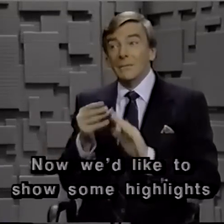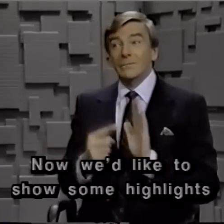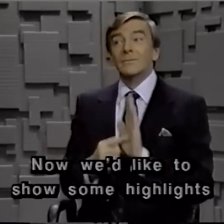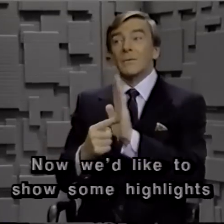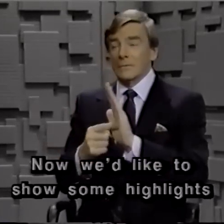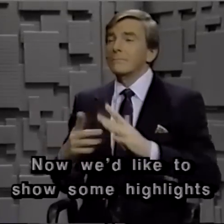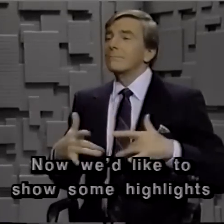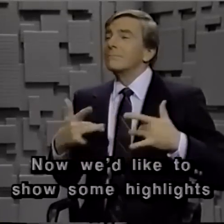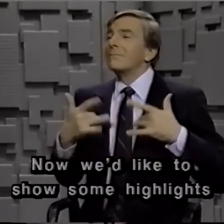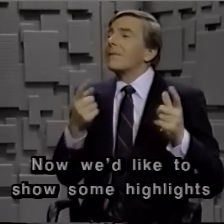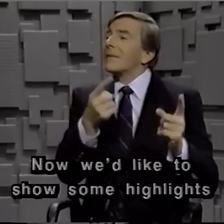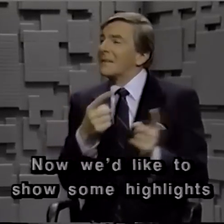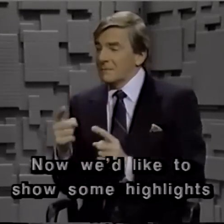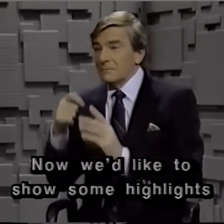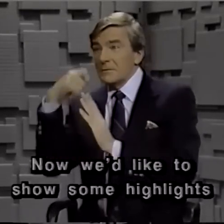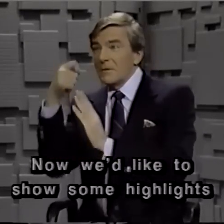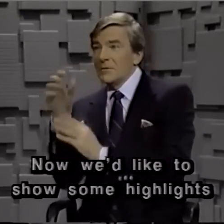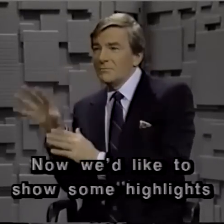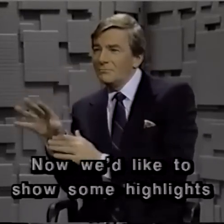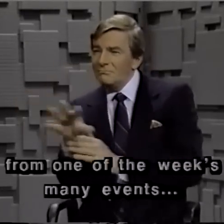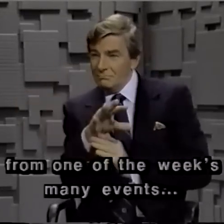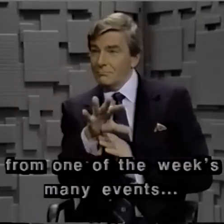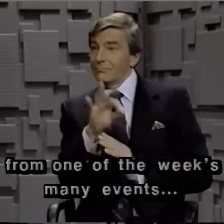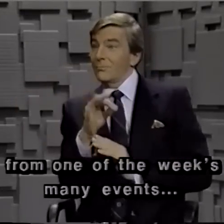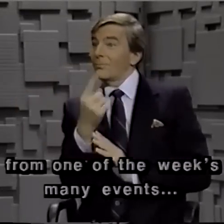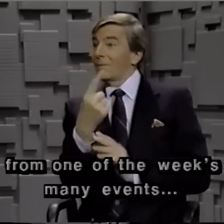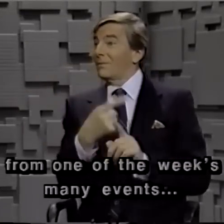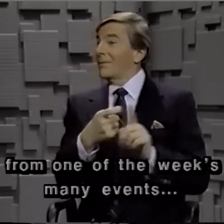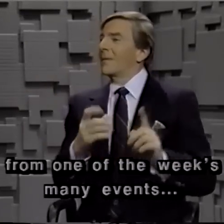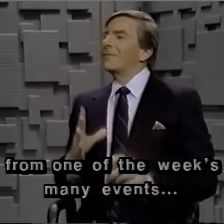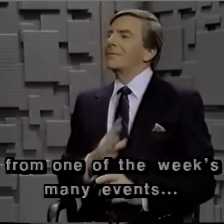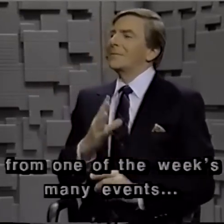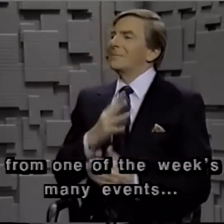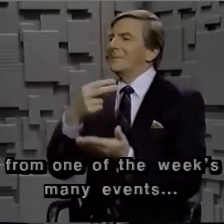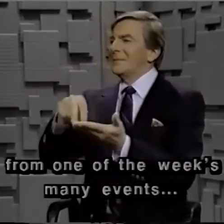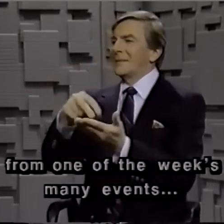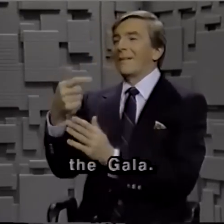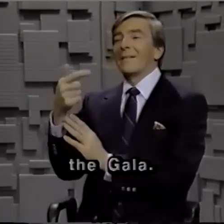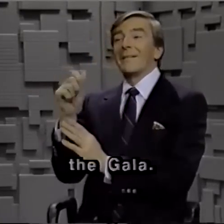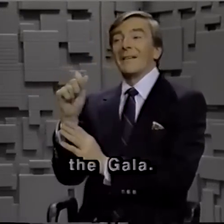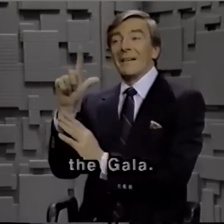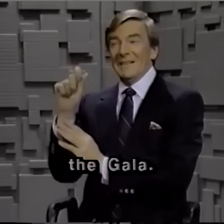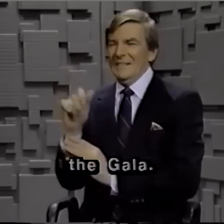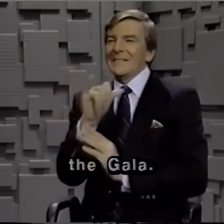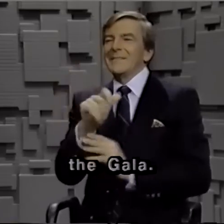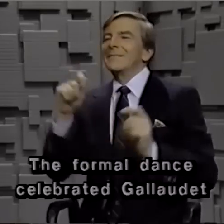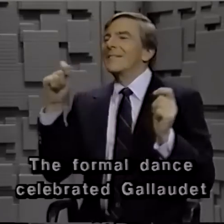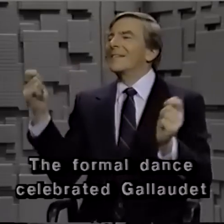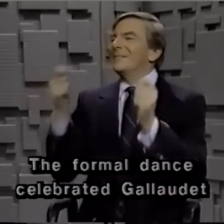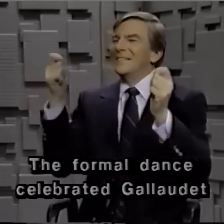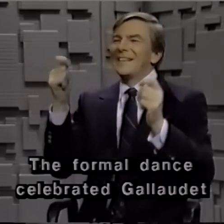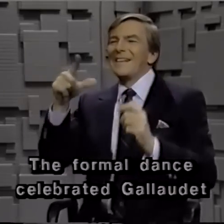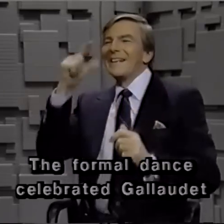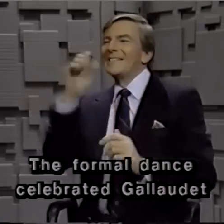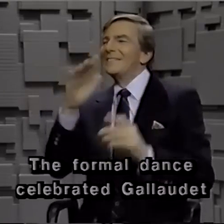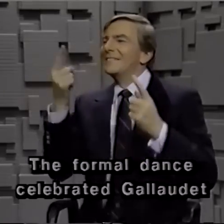Now we'd like to show some highlights from one of the week's many events, the gala. The formal dance celebrated